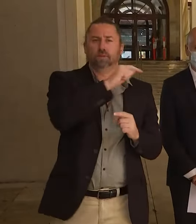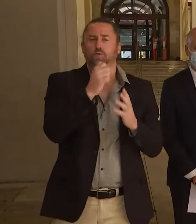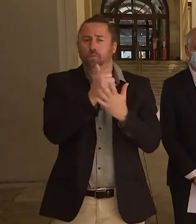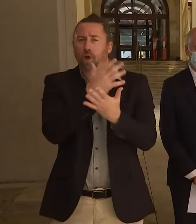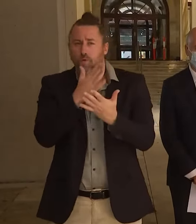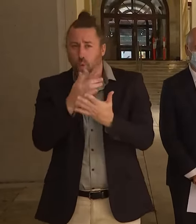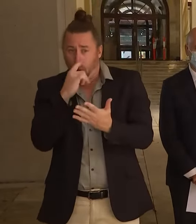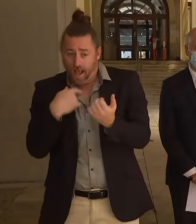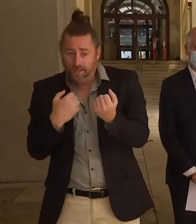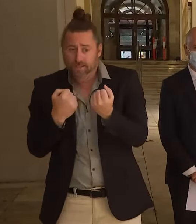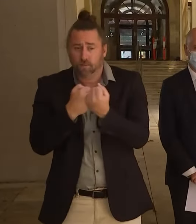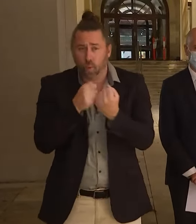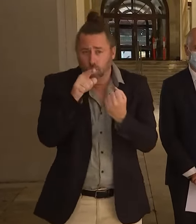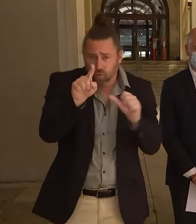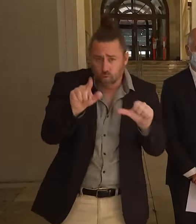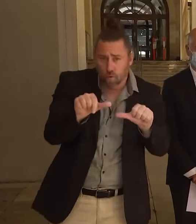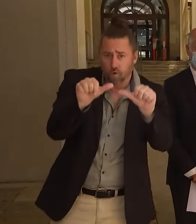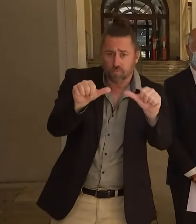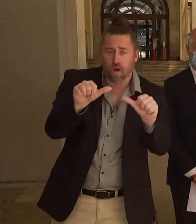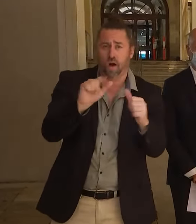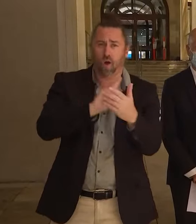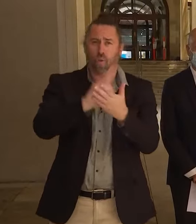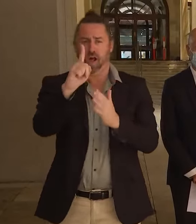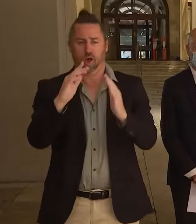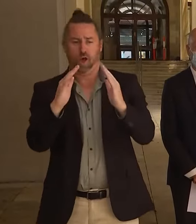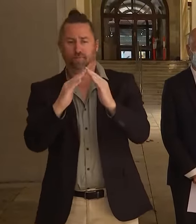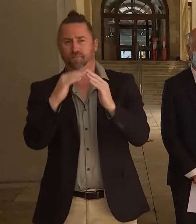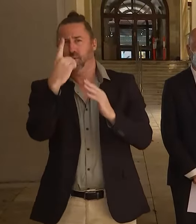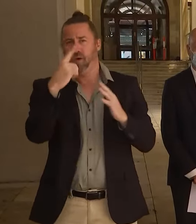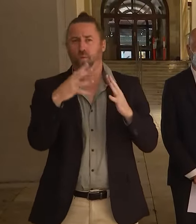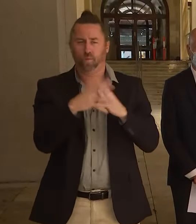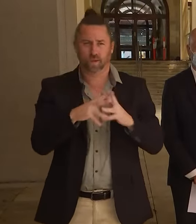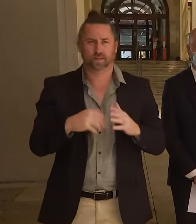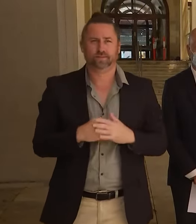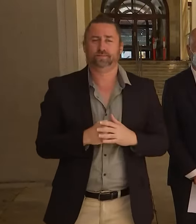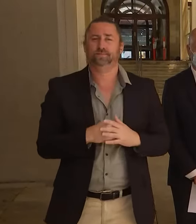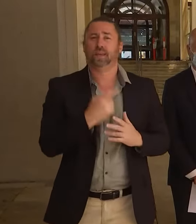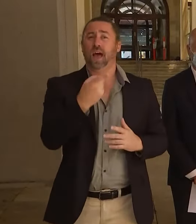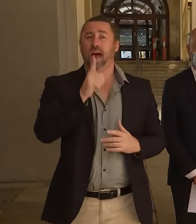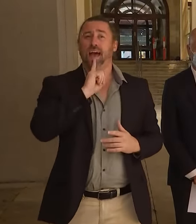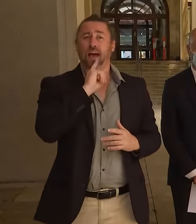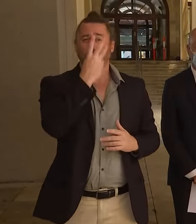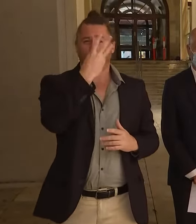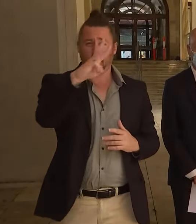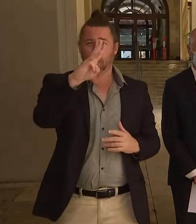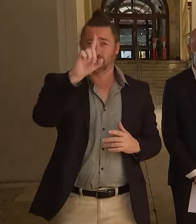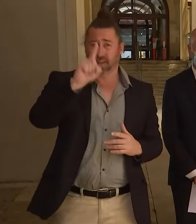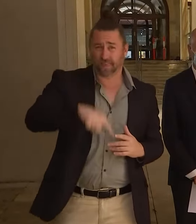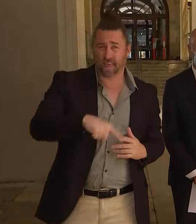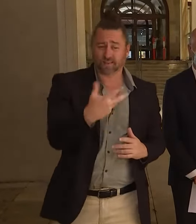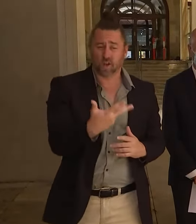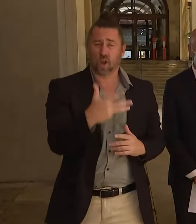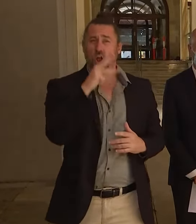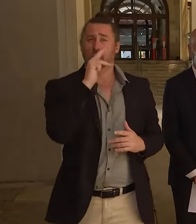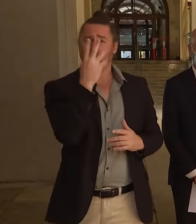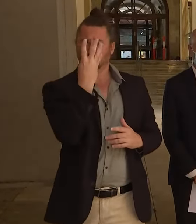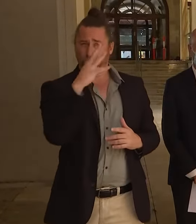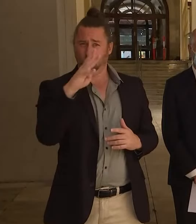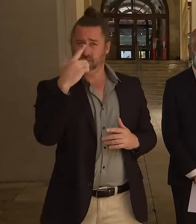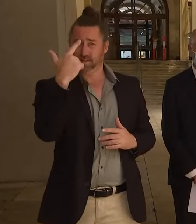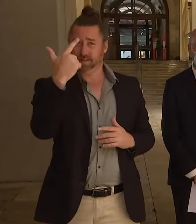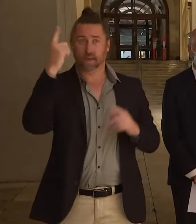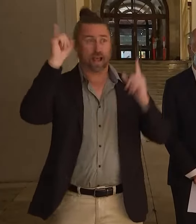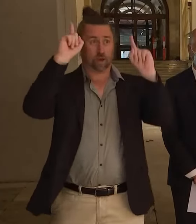in their isolation period. That puts us at 130,947 active